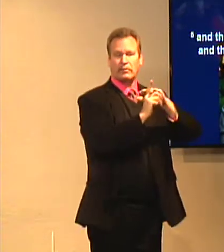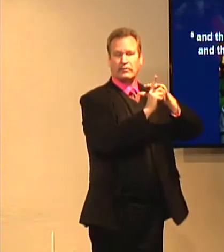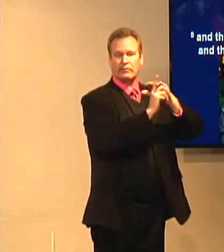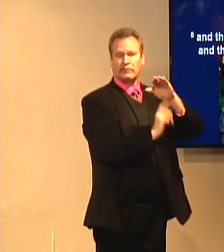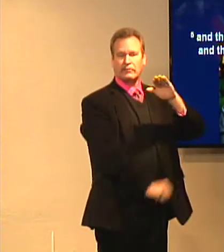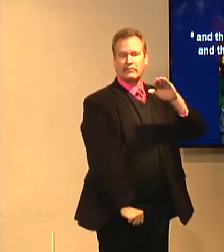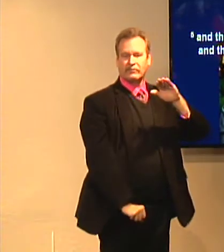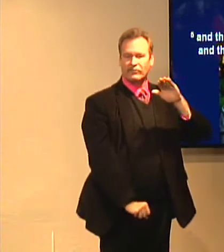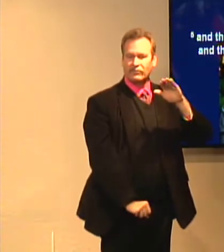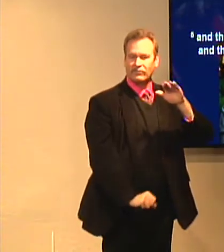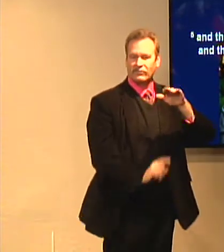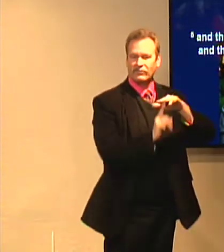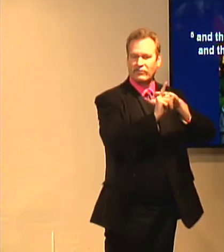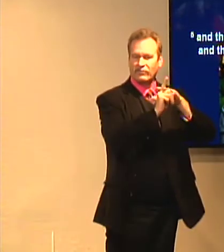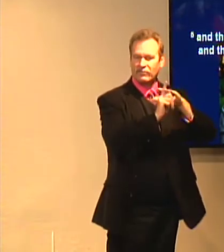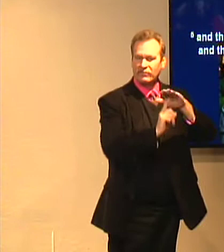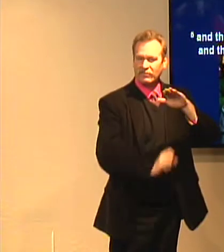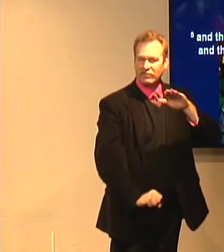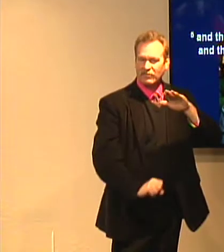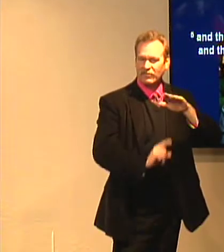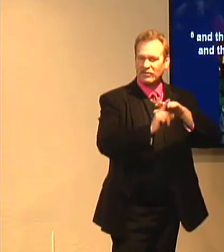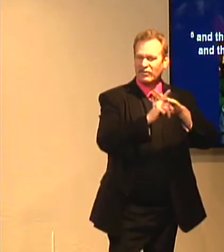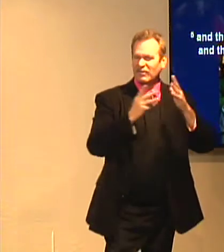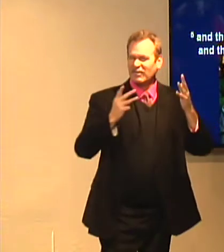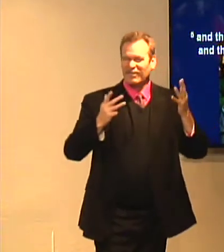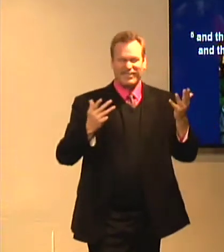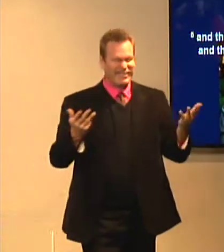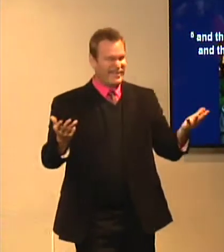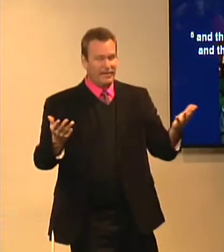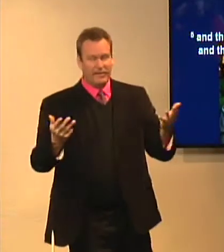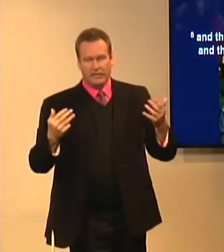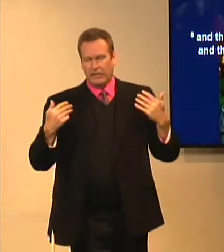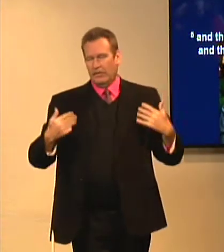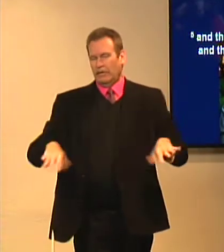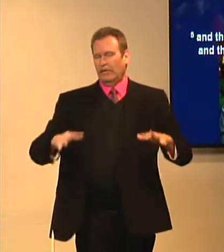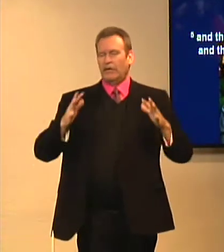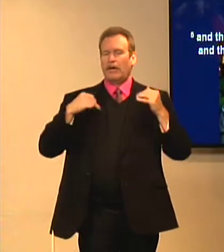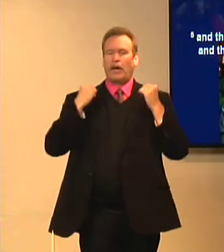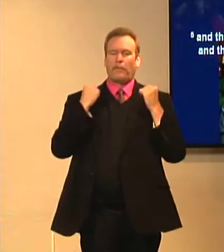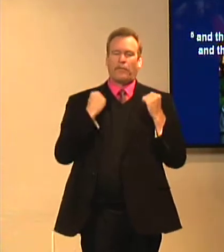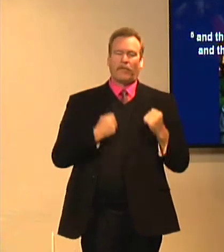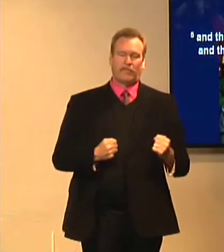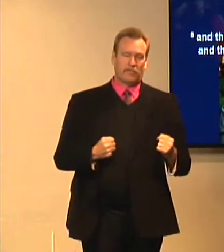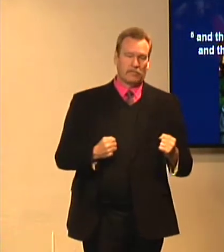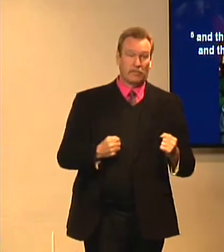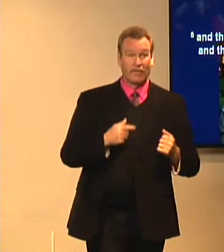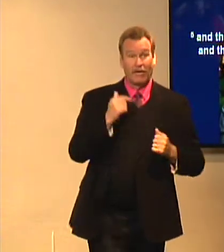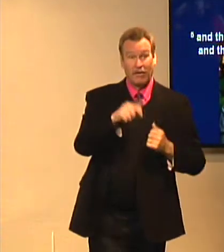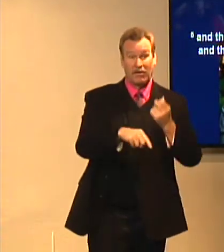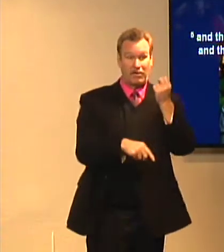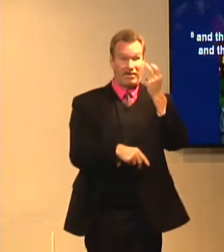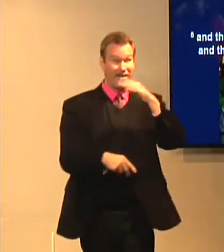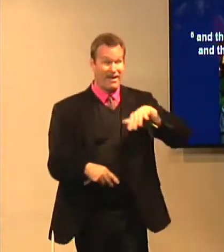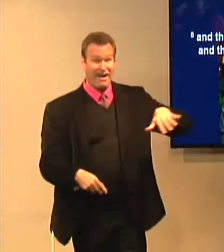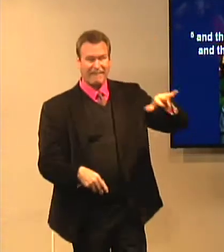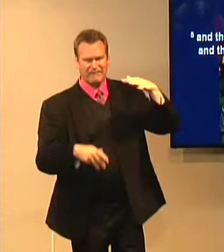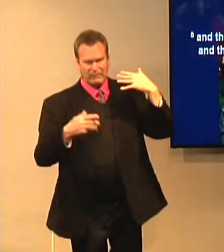locked and he would appear, and likewise he would disappear. without going through and to work. So the power that he had, so the twelve